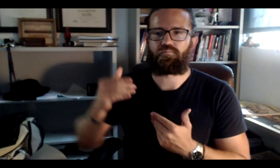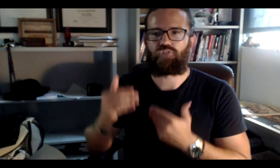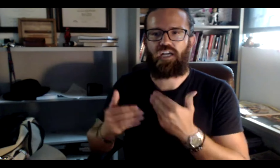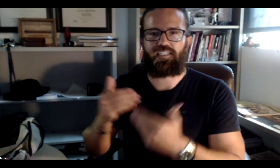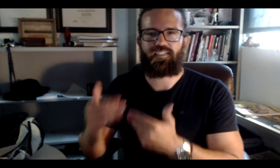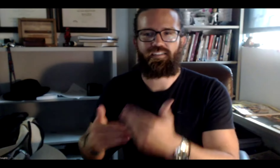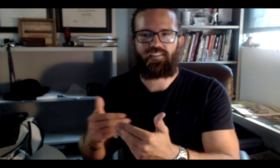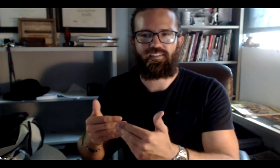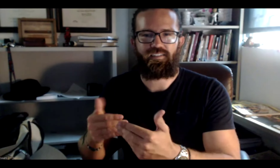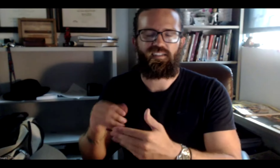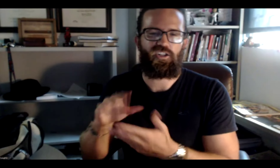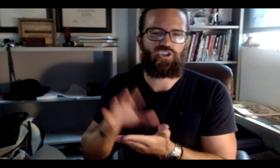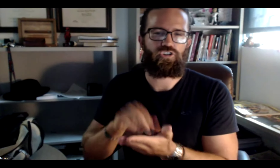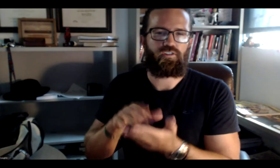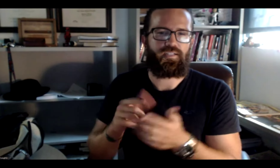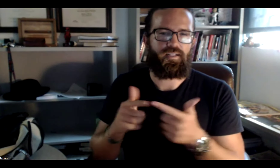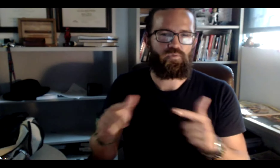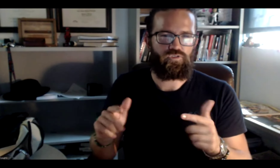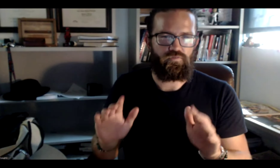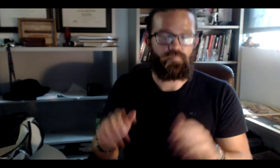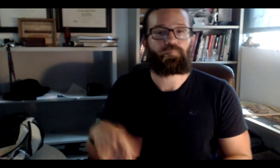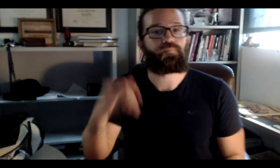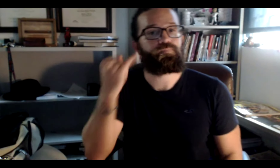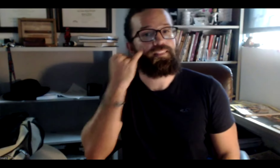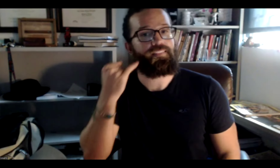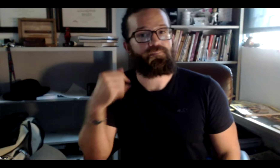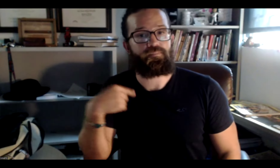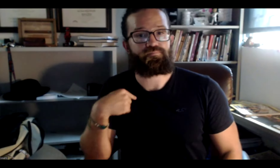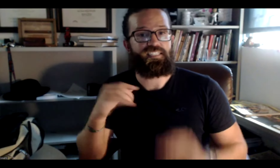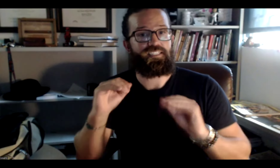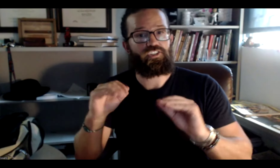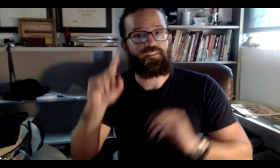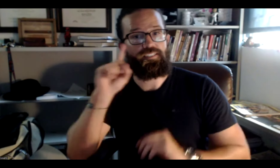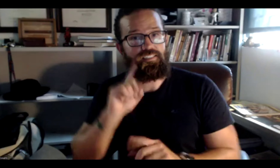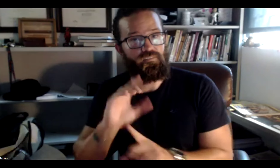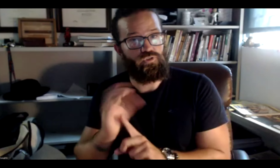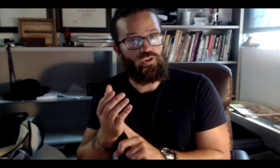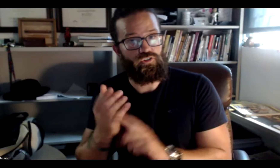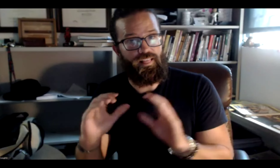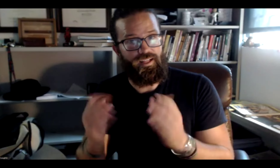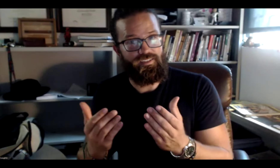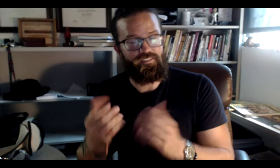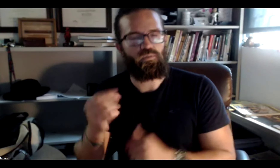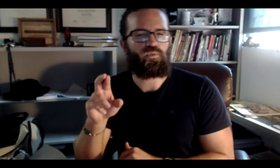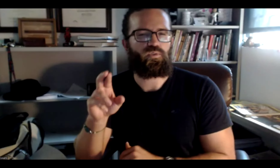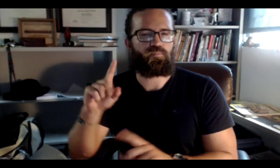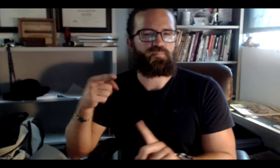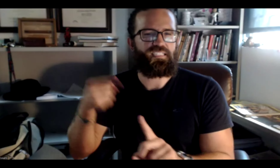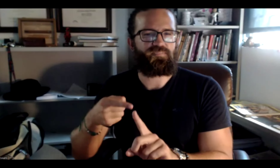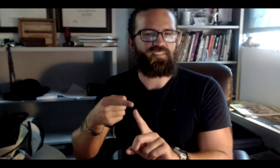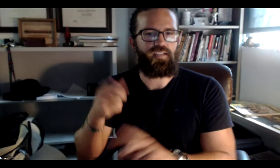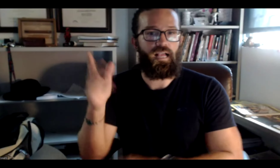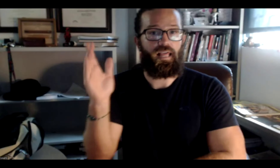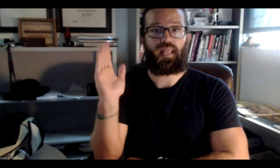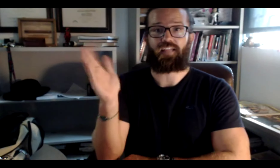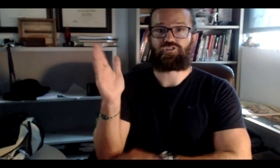Or a natural spiral progressive development in terms of acquiring language. So, I mean, if I'm teaching deaf